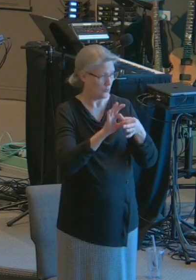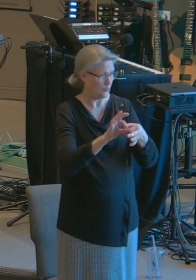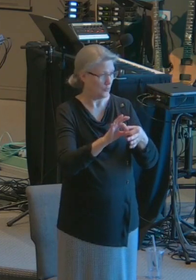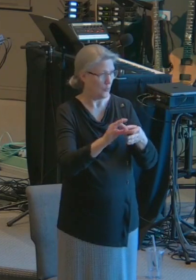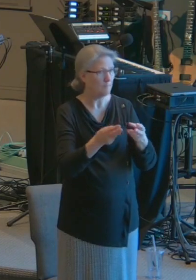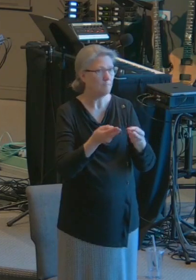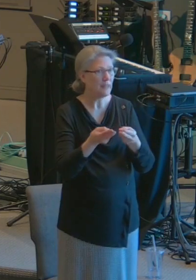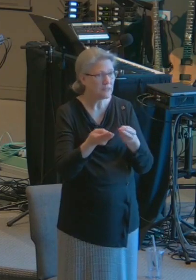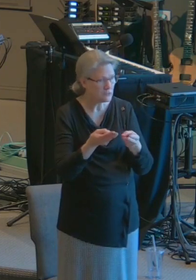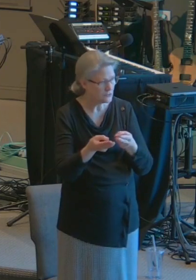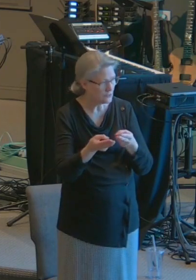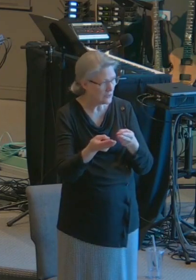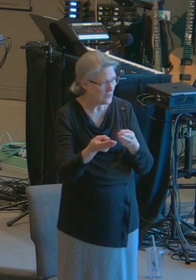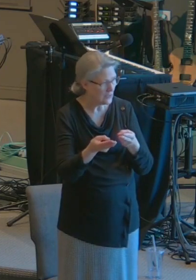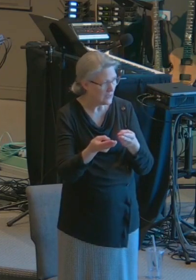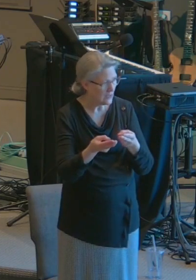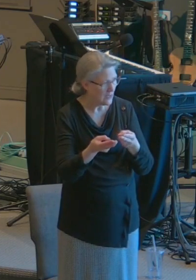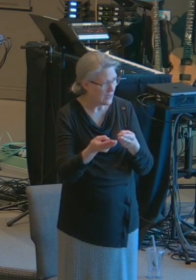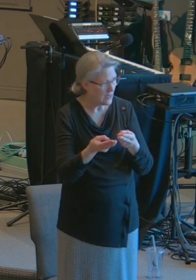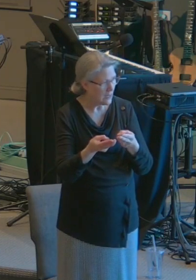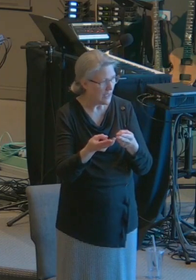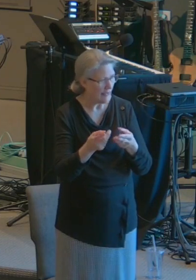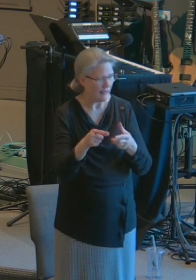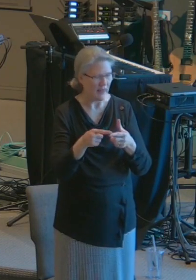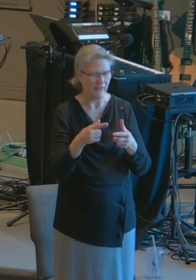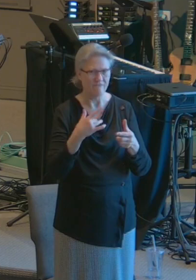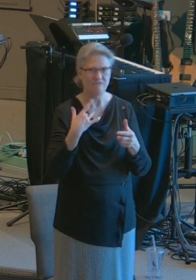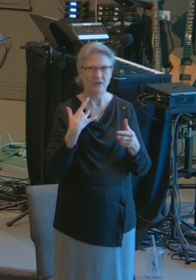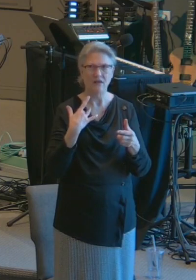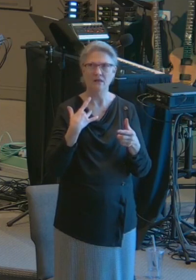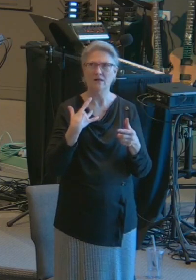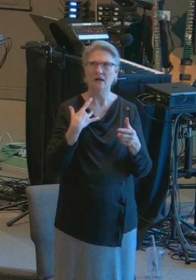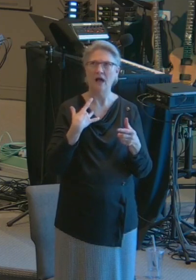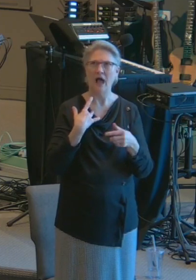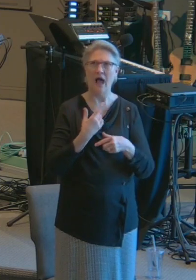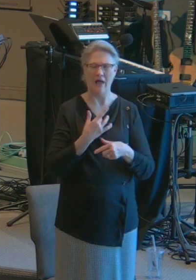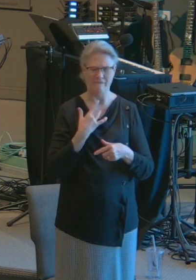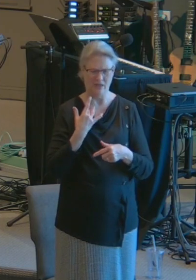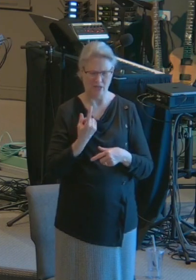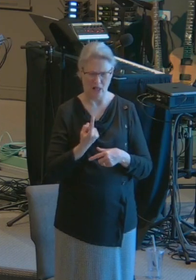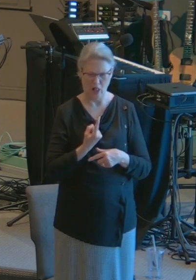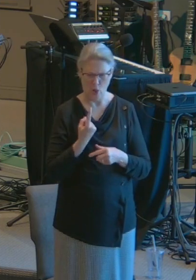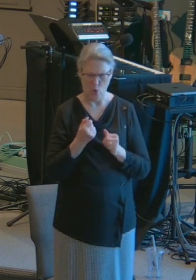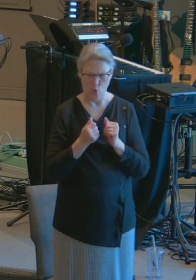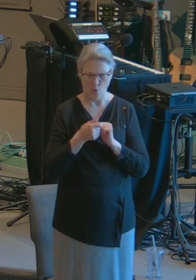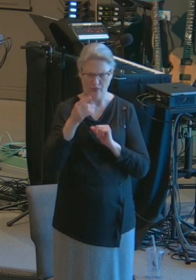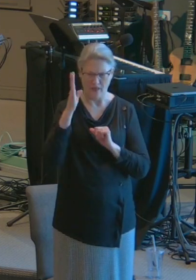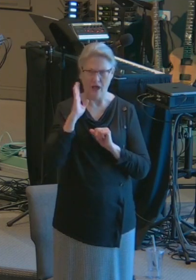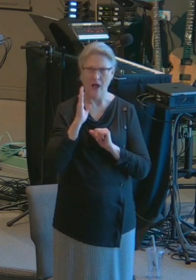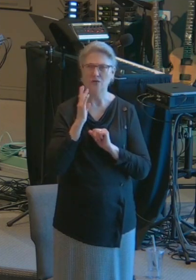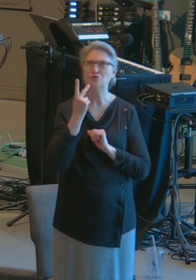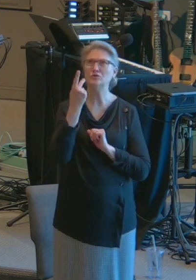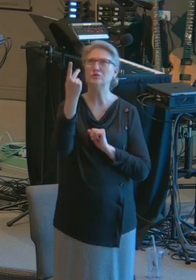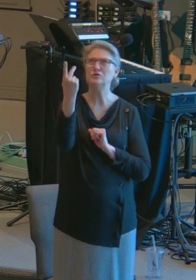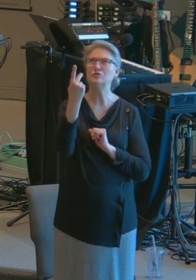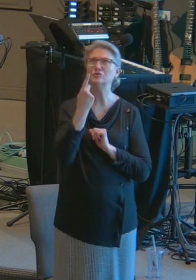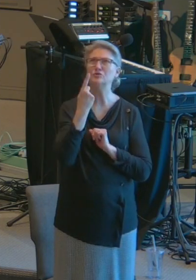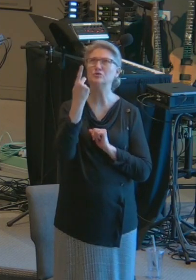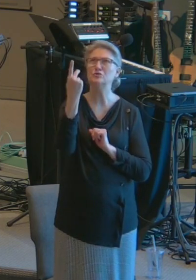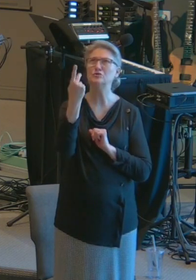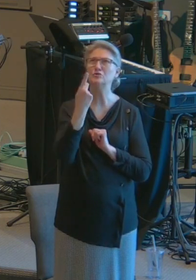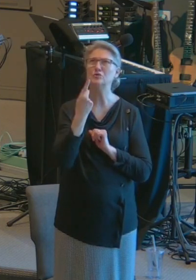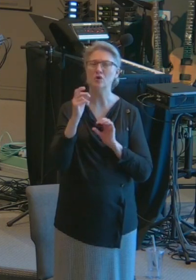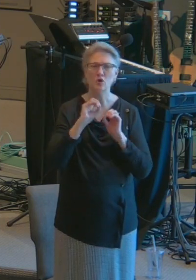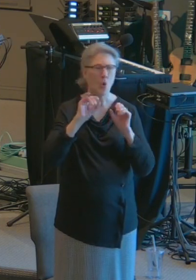there. Suddenly, I felt like that I was alone with God. There was not